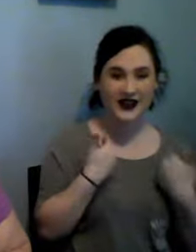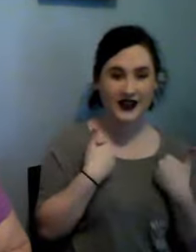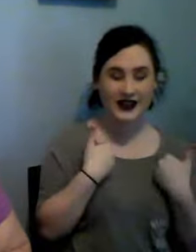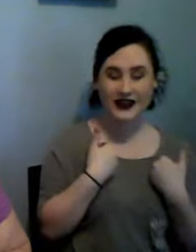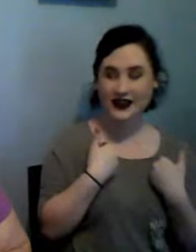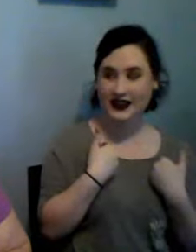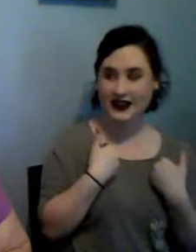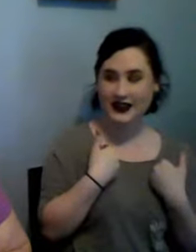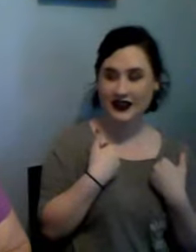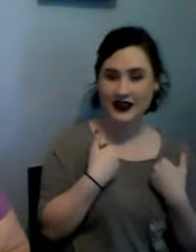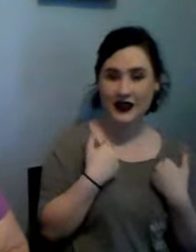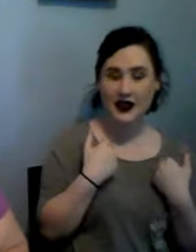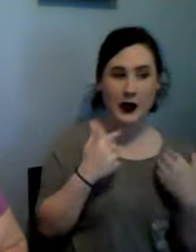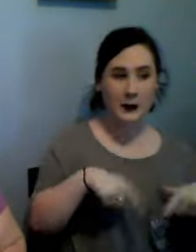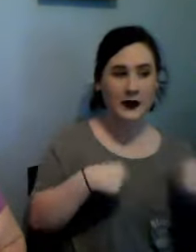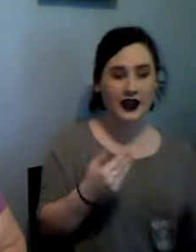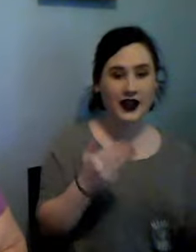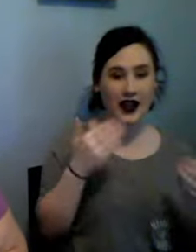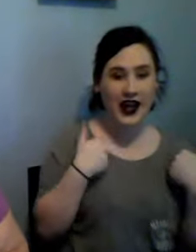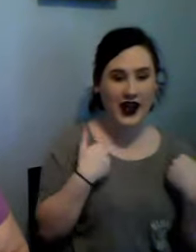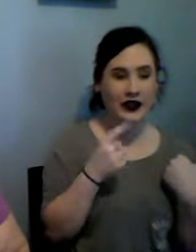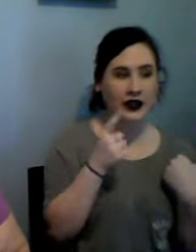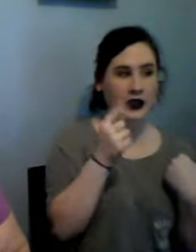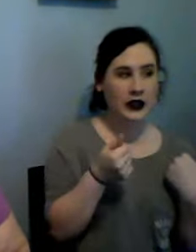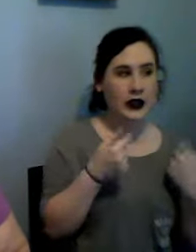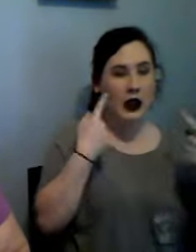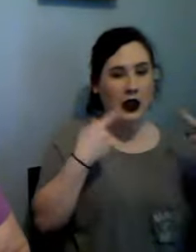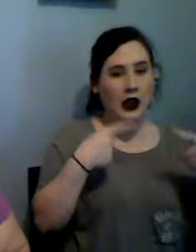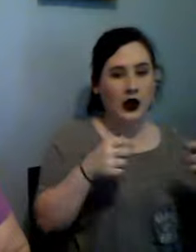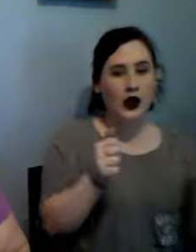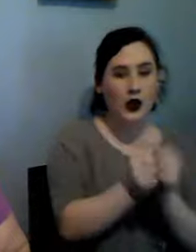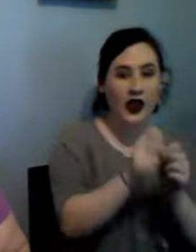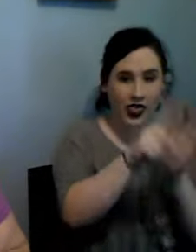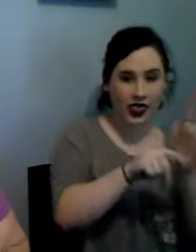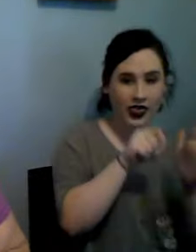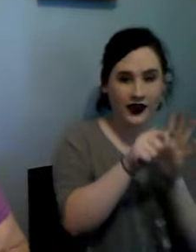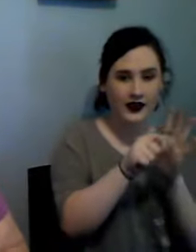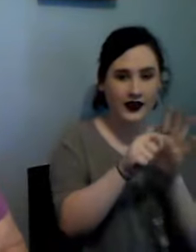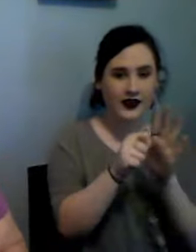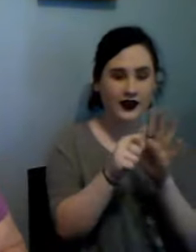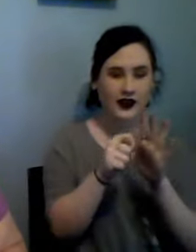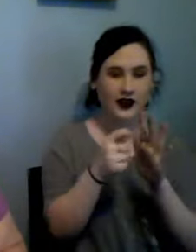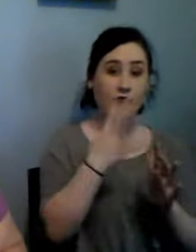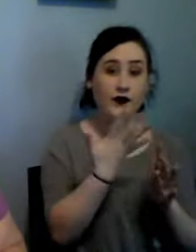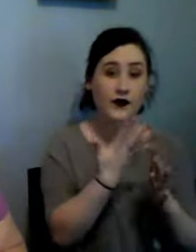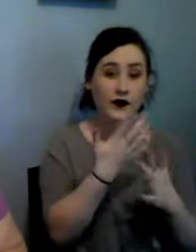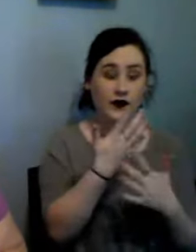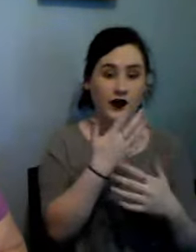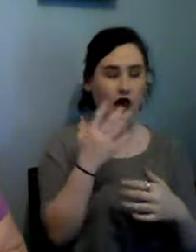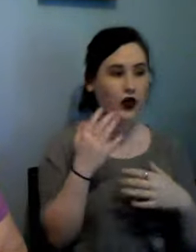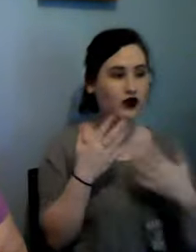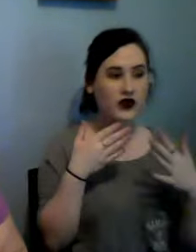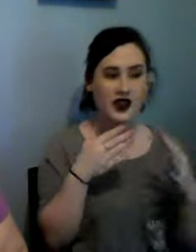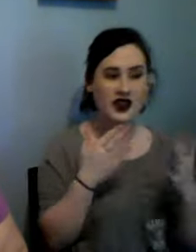been having a little difficulties trying to get this video the first five went